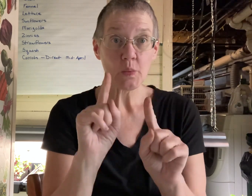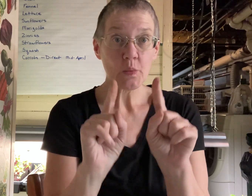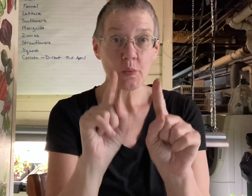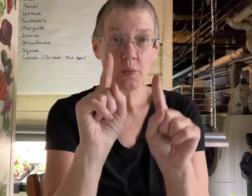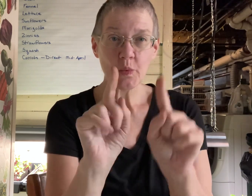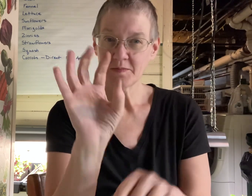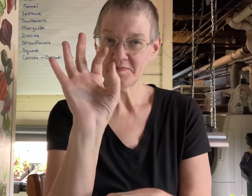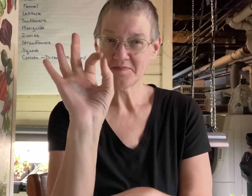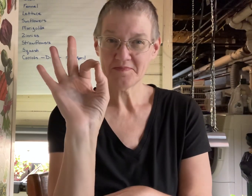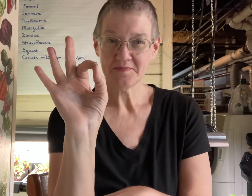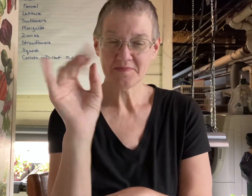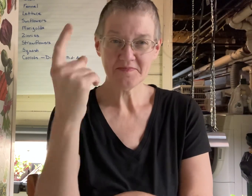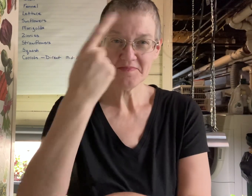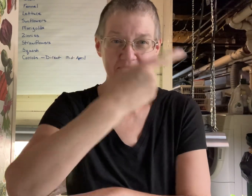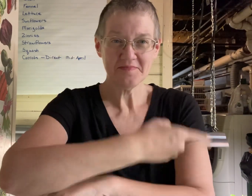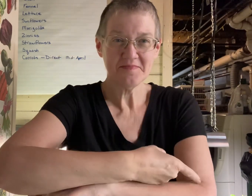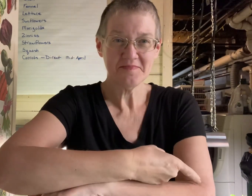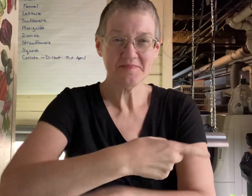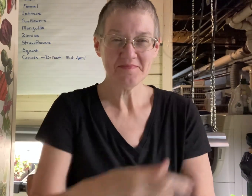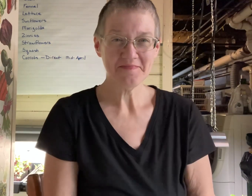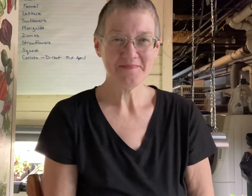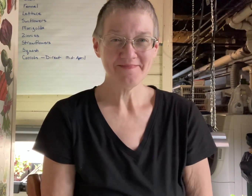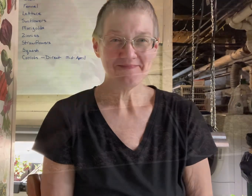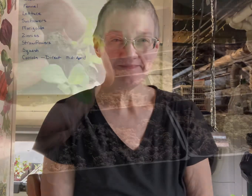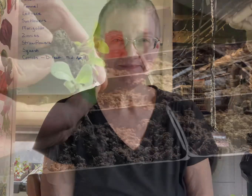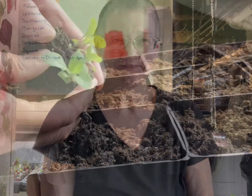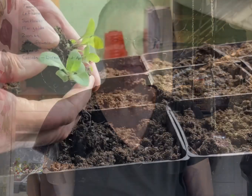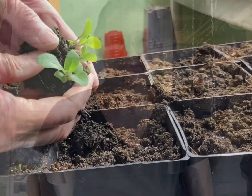the big ones they germinated in nine days